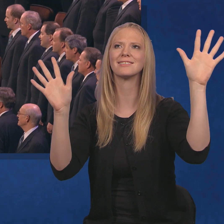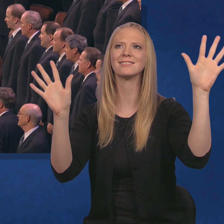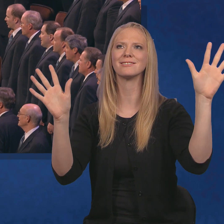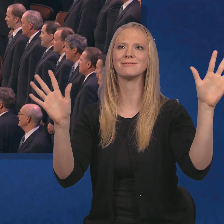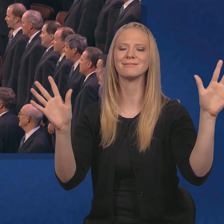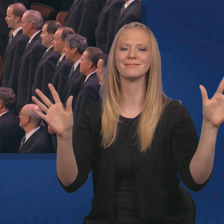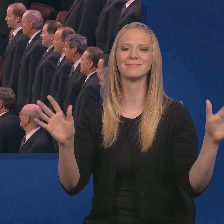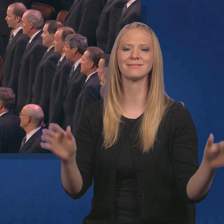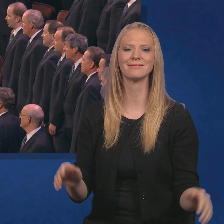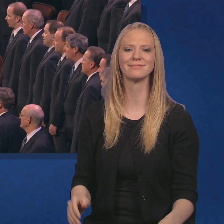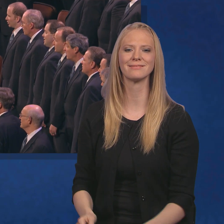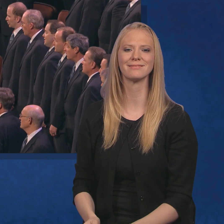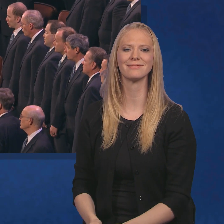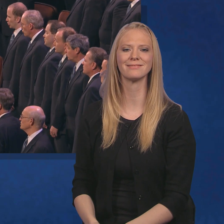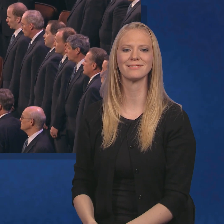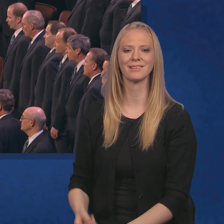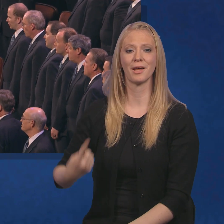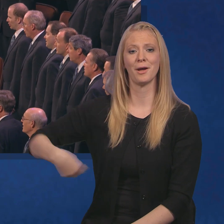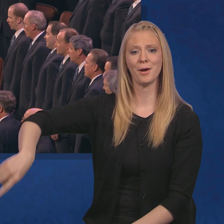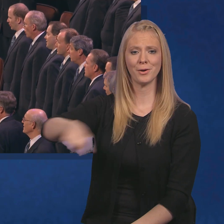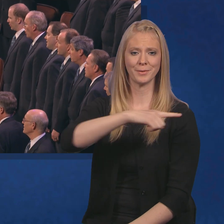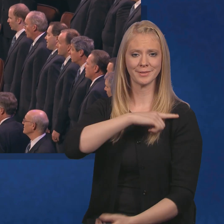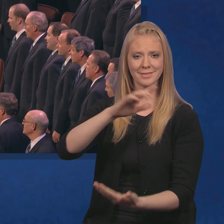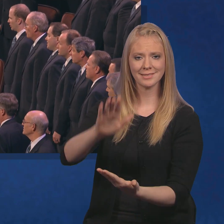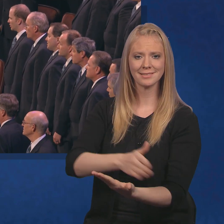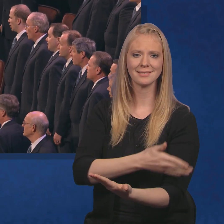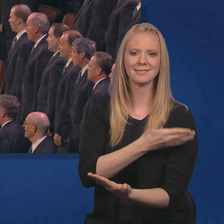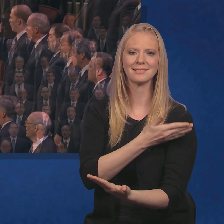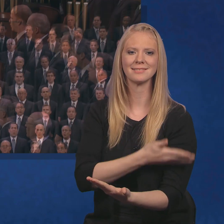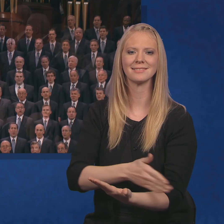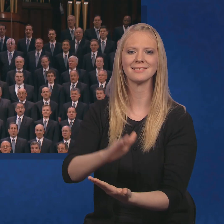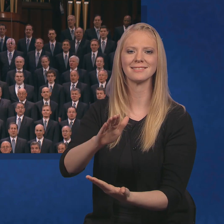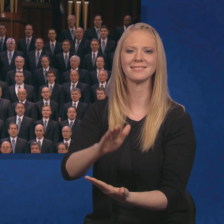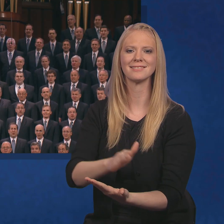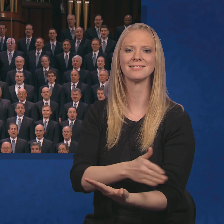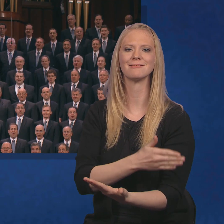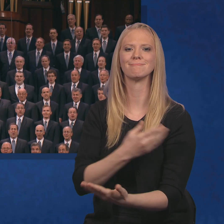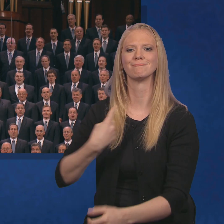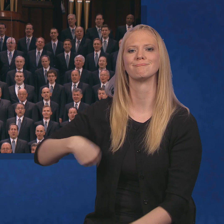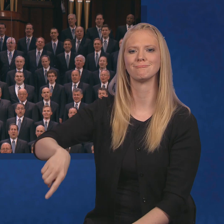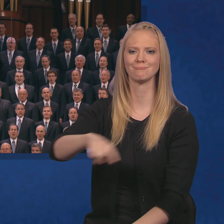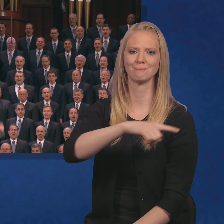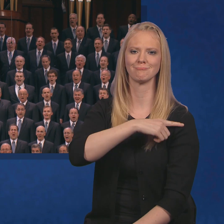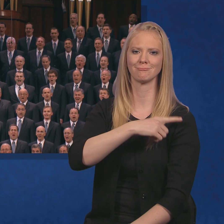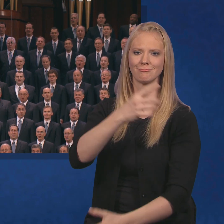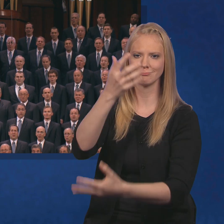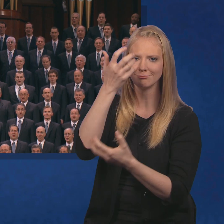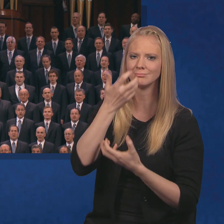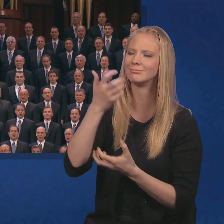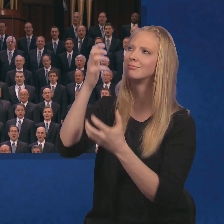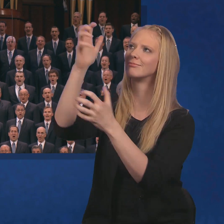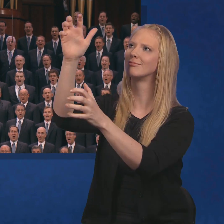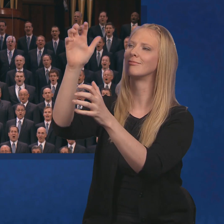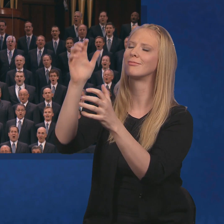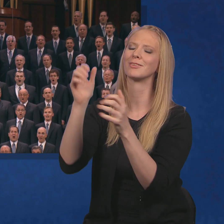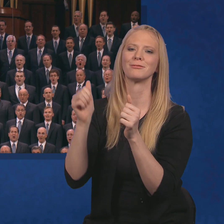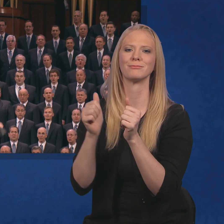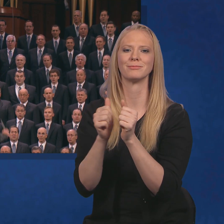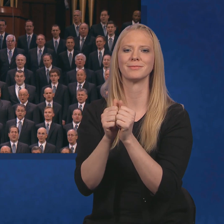beginning to burst. We'll sing and we'll